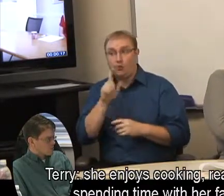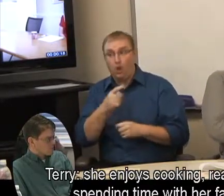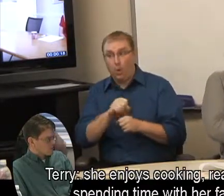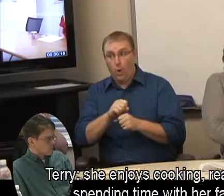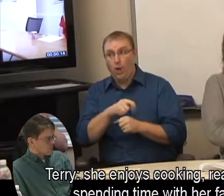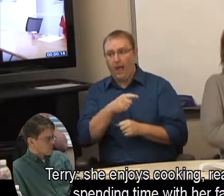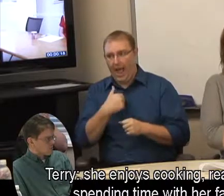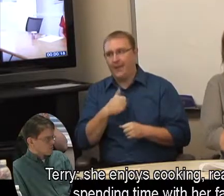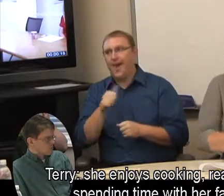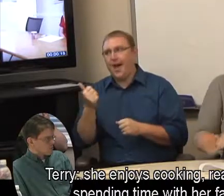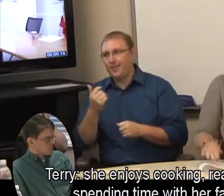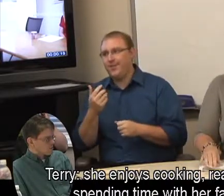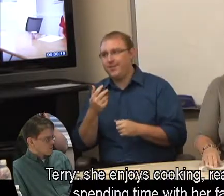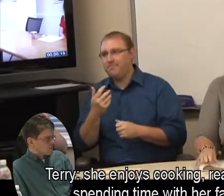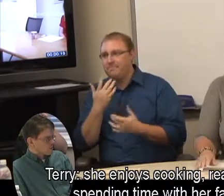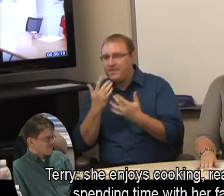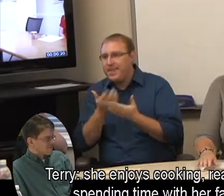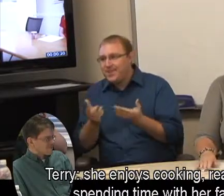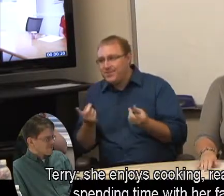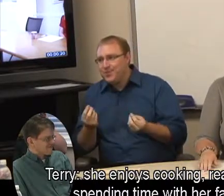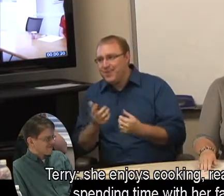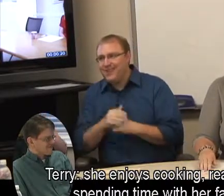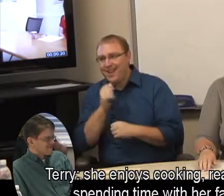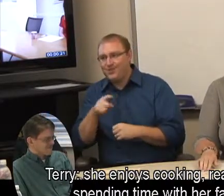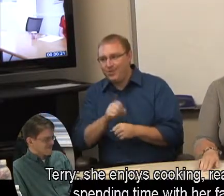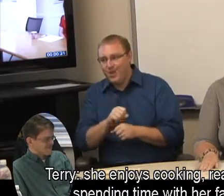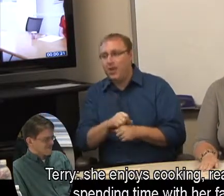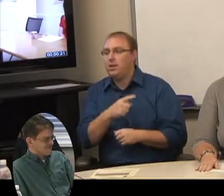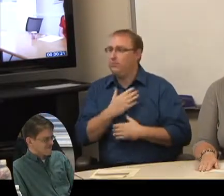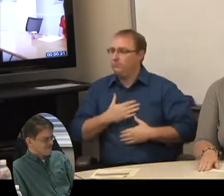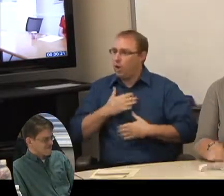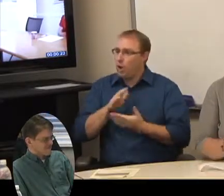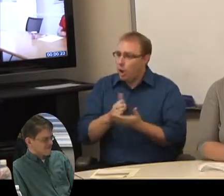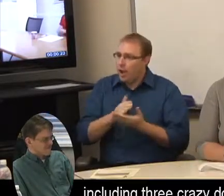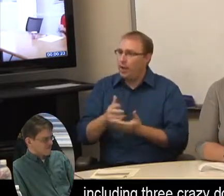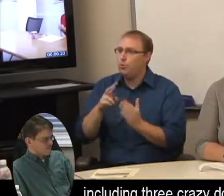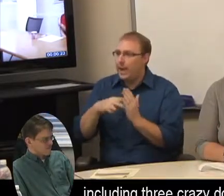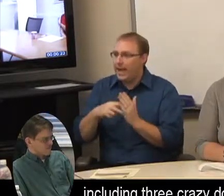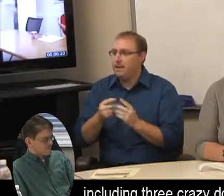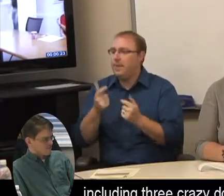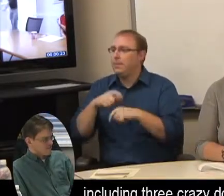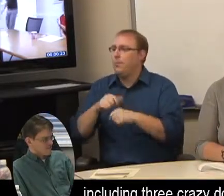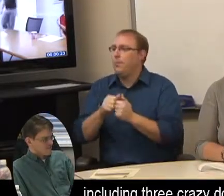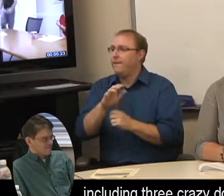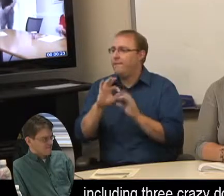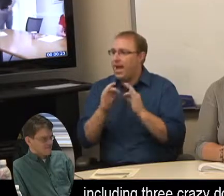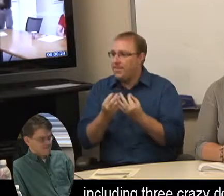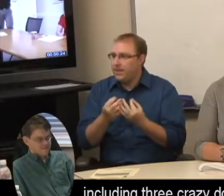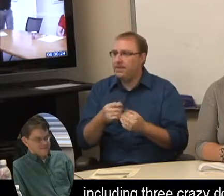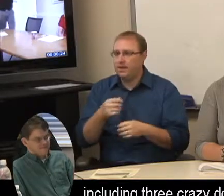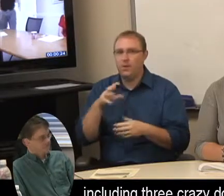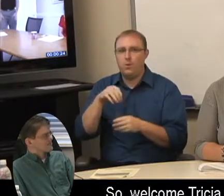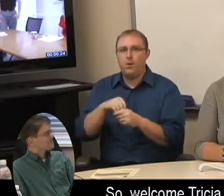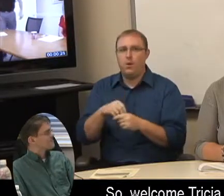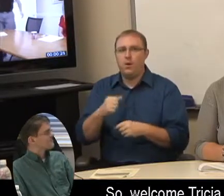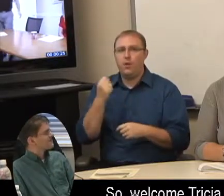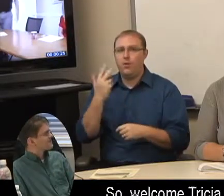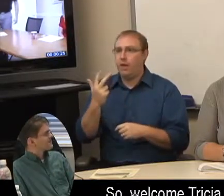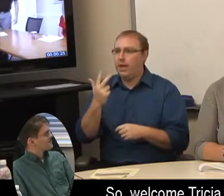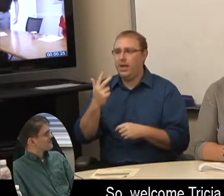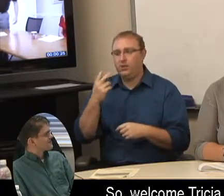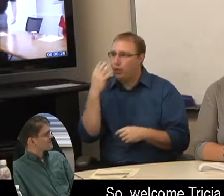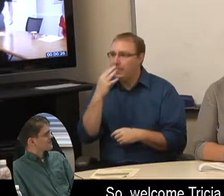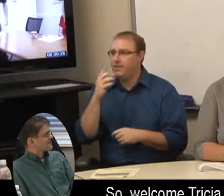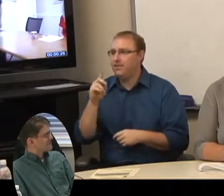life outside of work. It's true. She enjoys cooking, reading, and spending time with her family, including three crazy